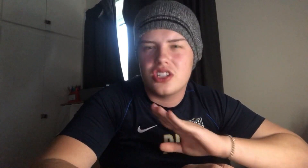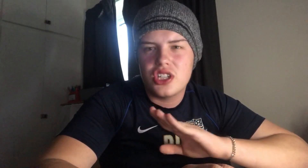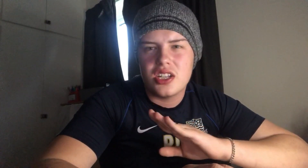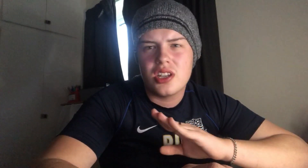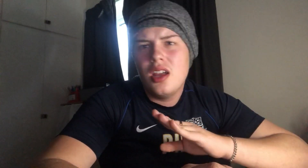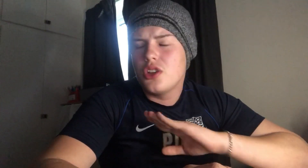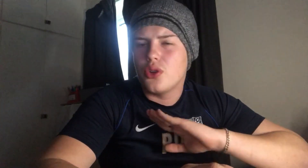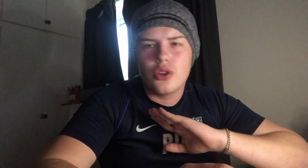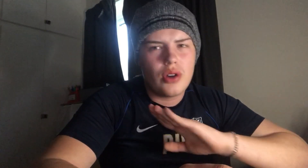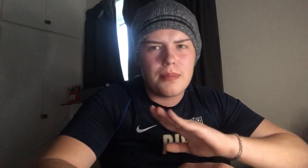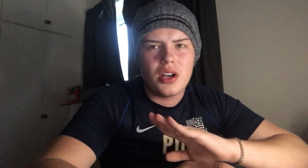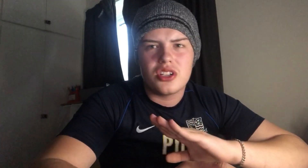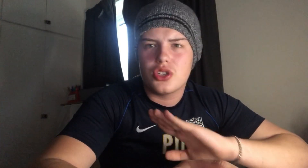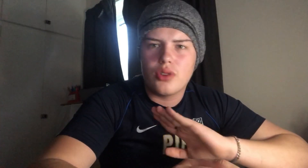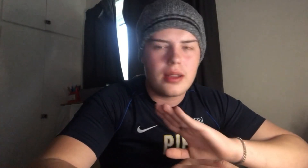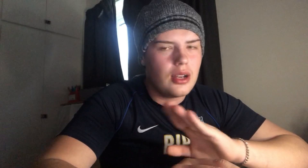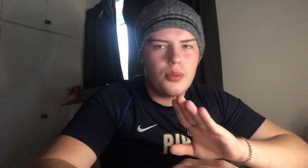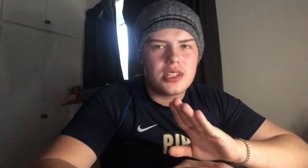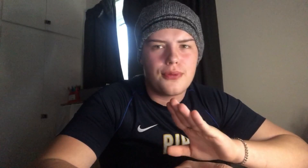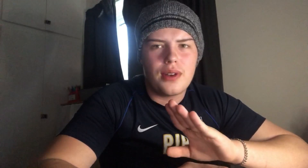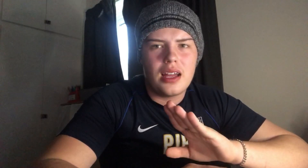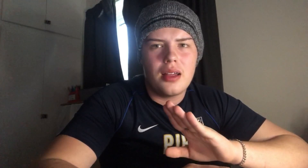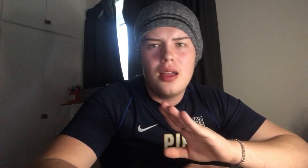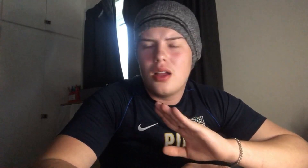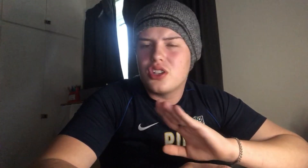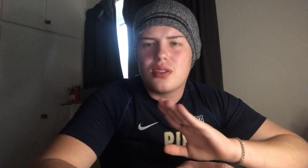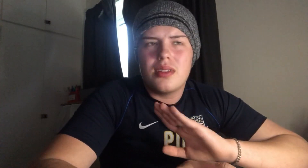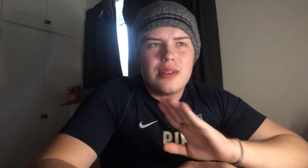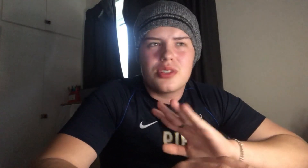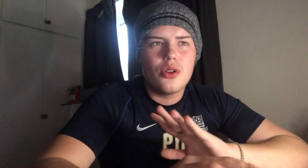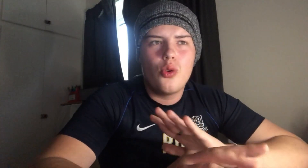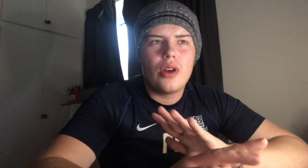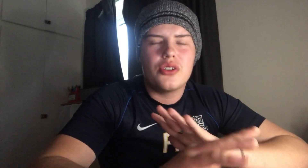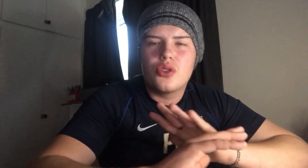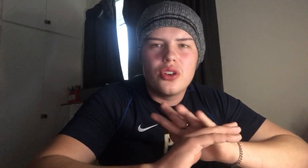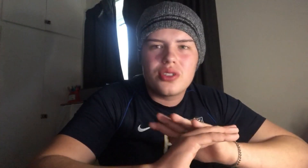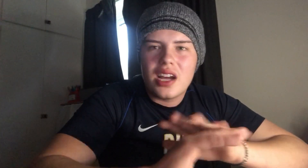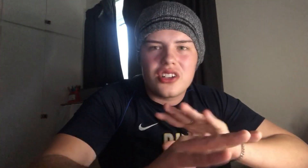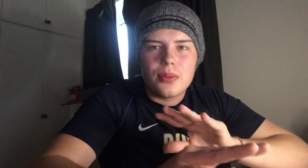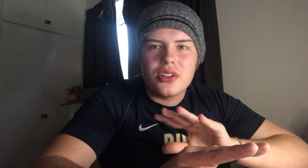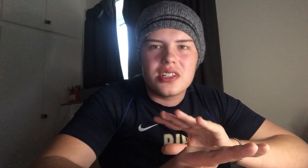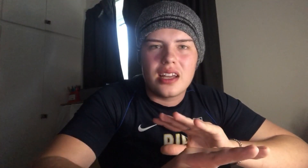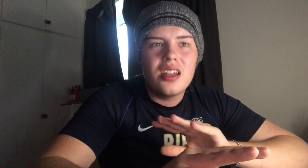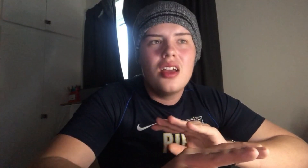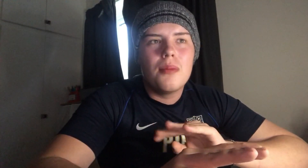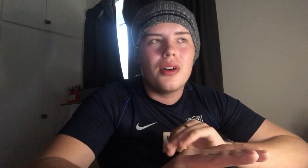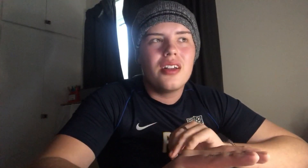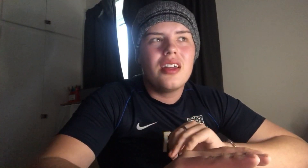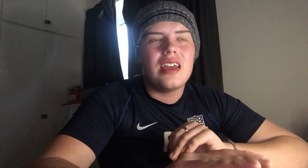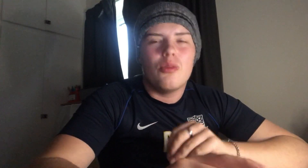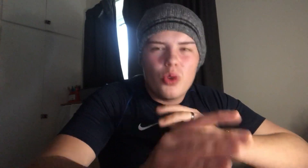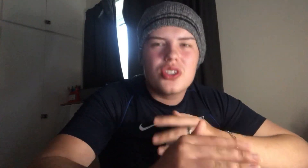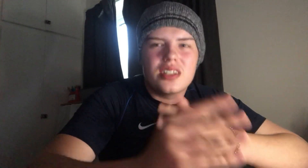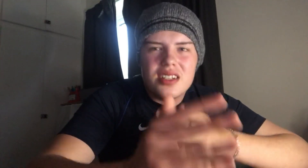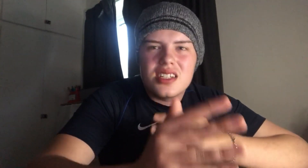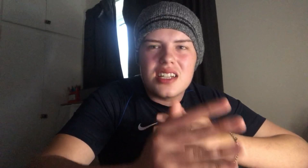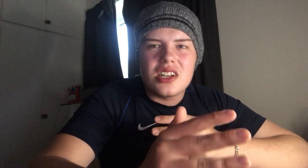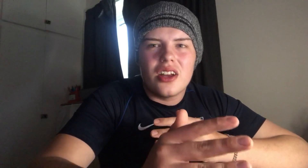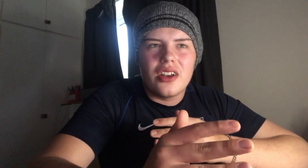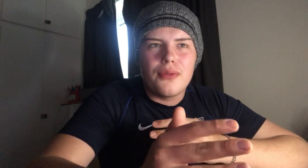assists, doing great passes, great little bits of flair. He was an all-round. You could not touch him on his day. But it wasn't consistent enough,